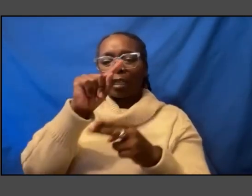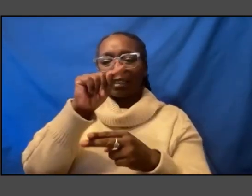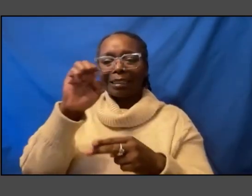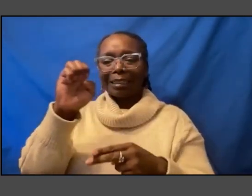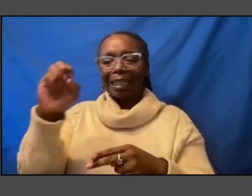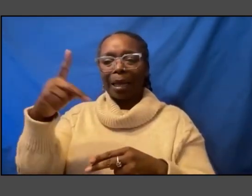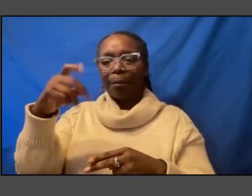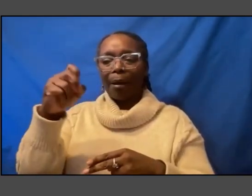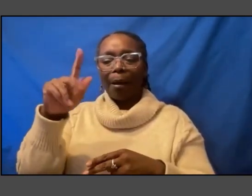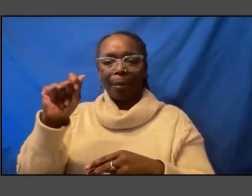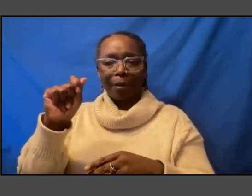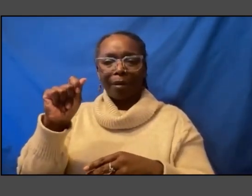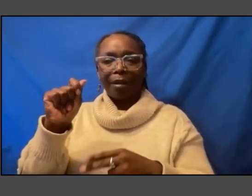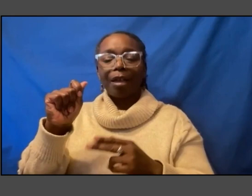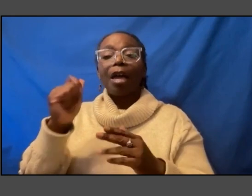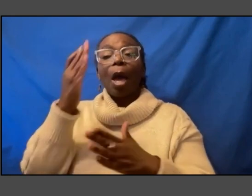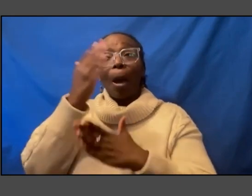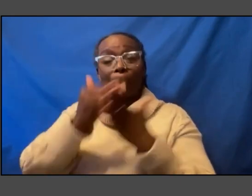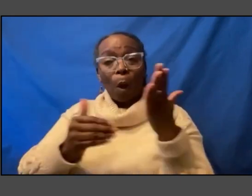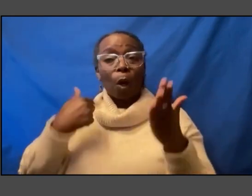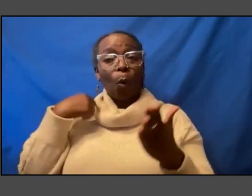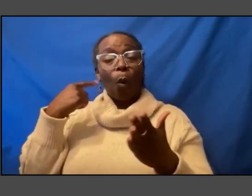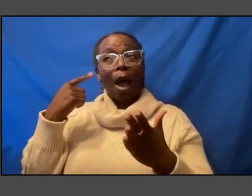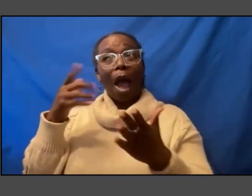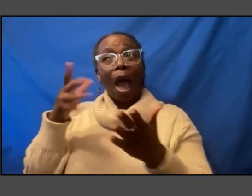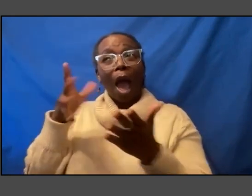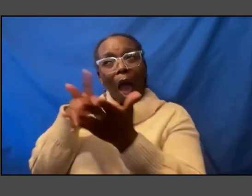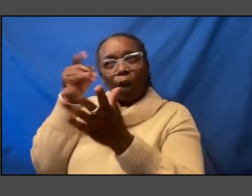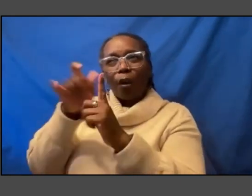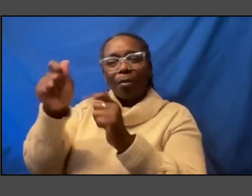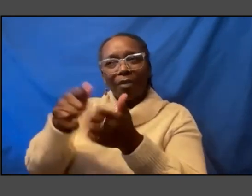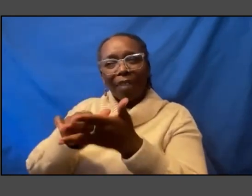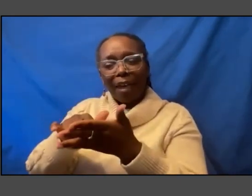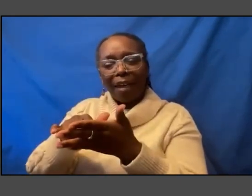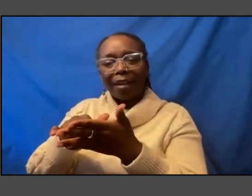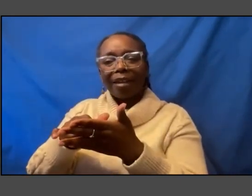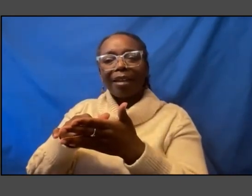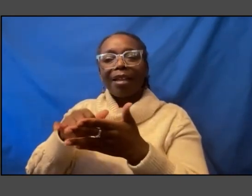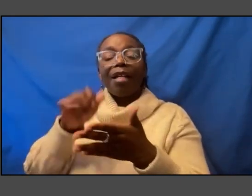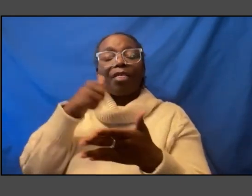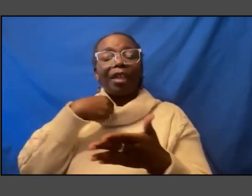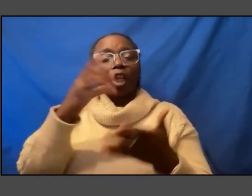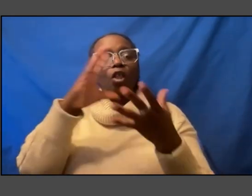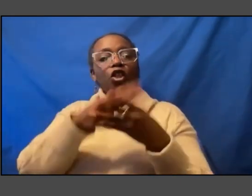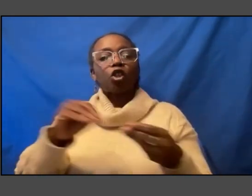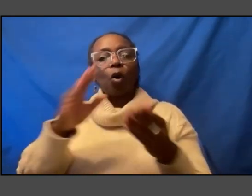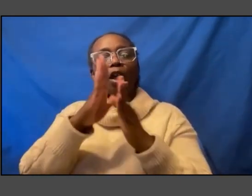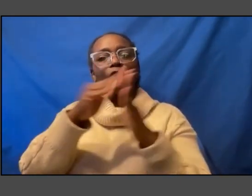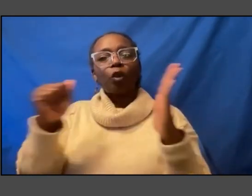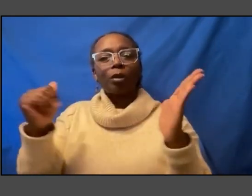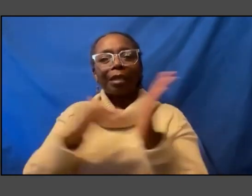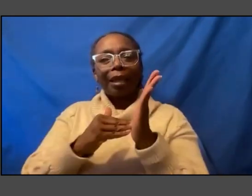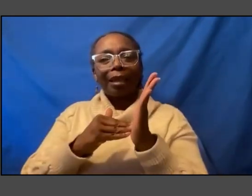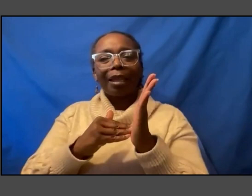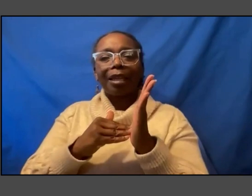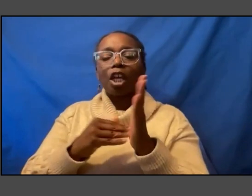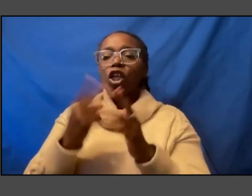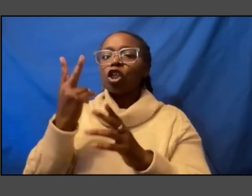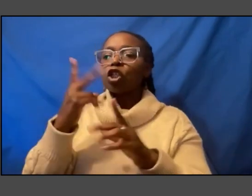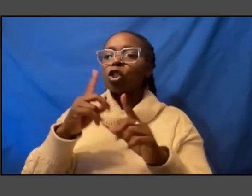part of why i draw from it is that they tell the story of new zealand through two two lenses one is the maori